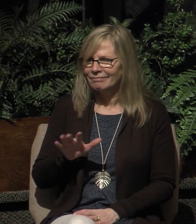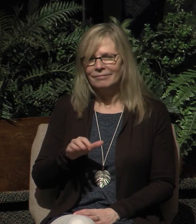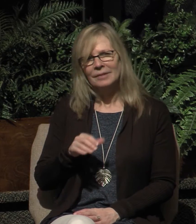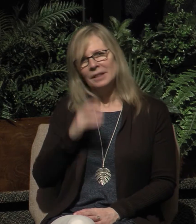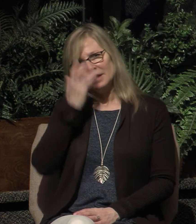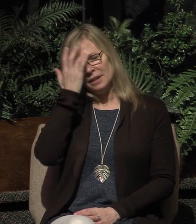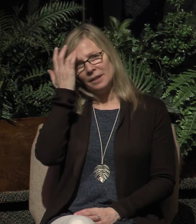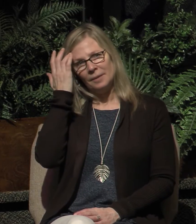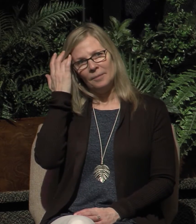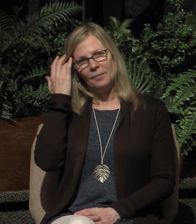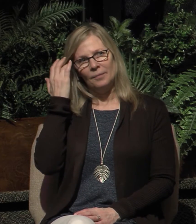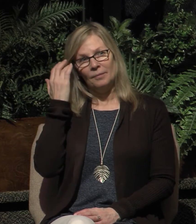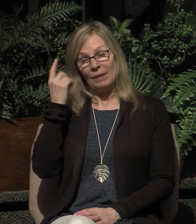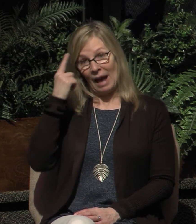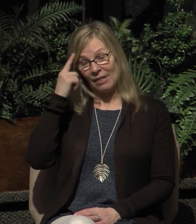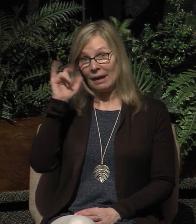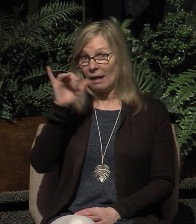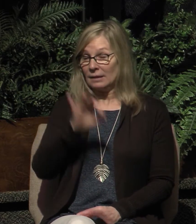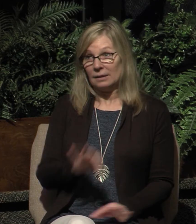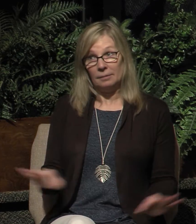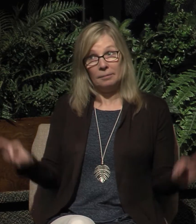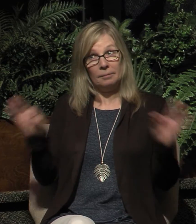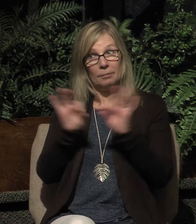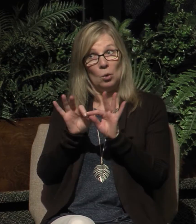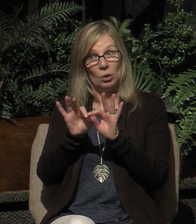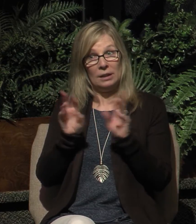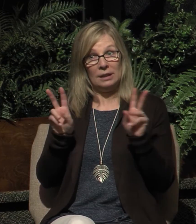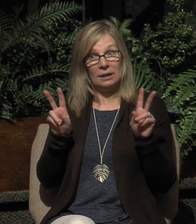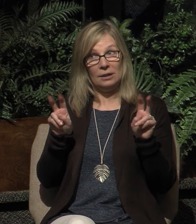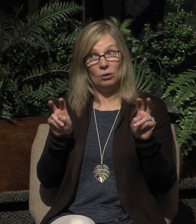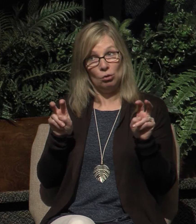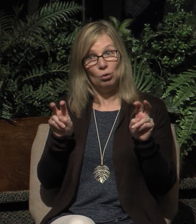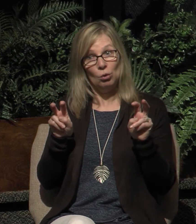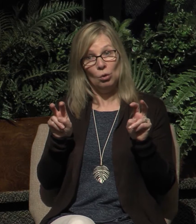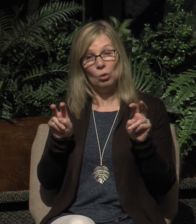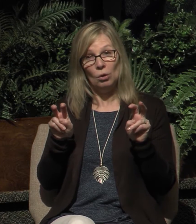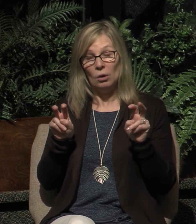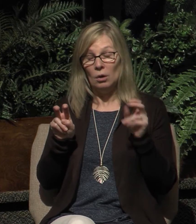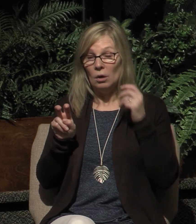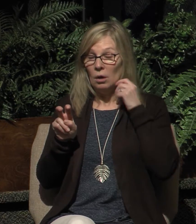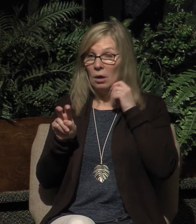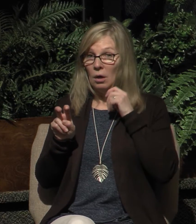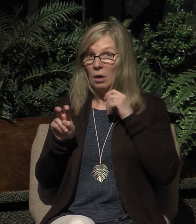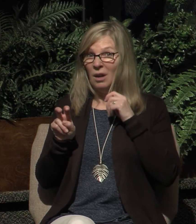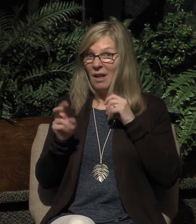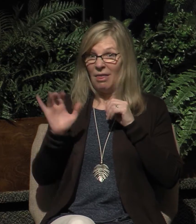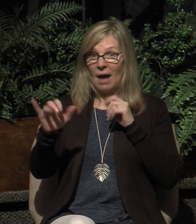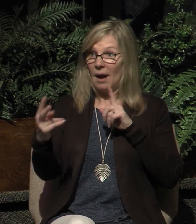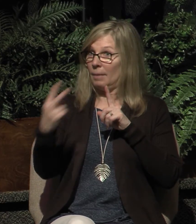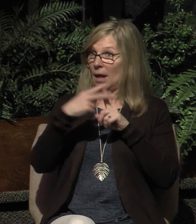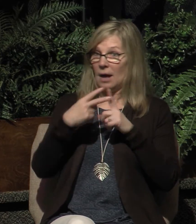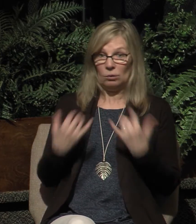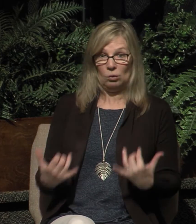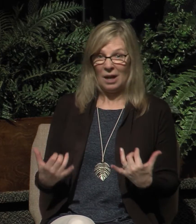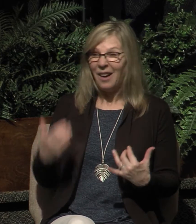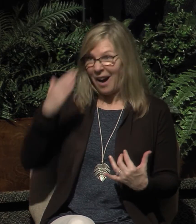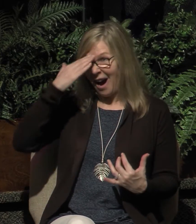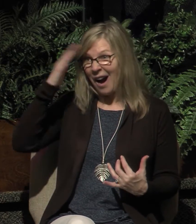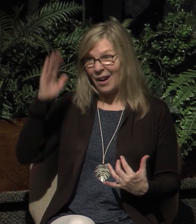Now, I think this is a very important issue, and it's one that is quite relevant. I know that there are pastors who do act like